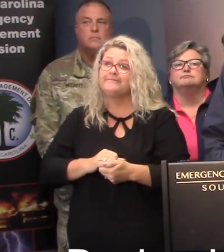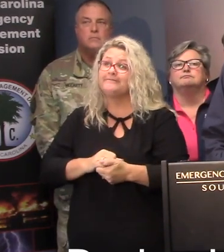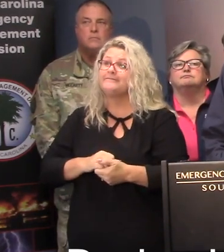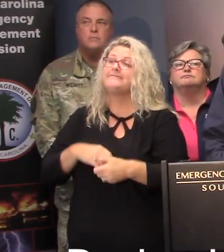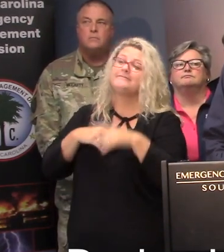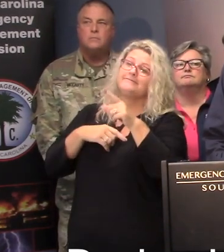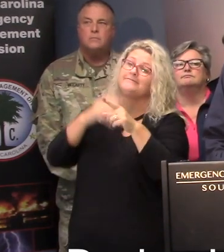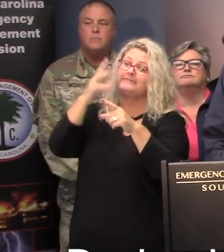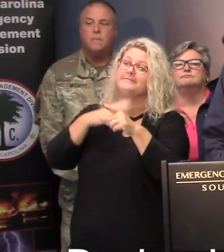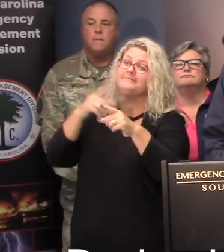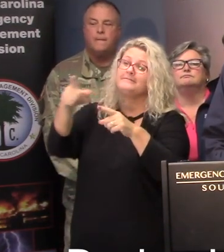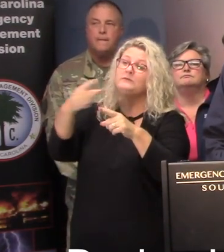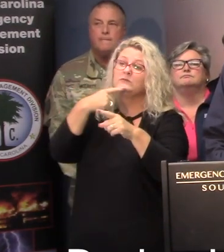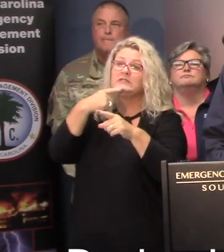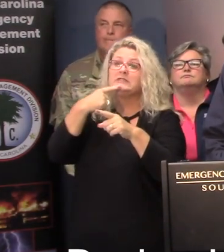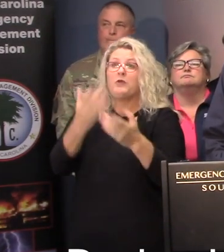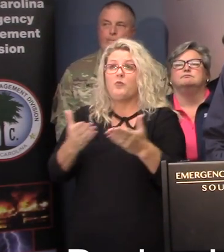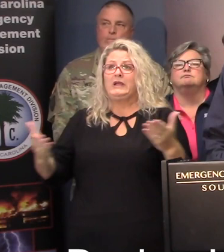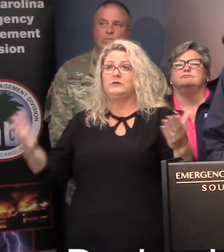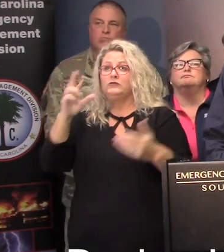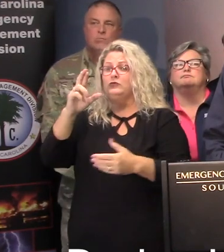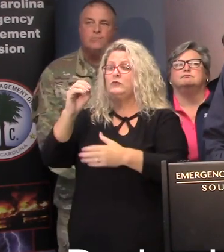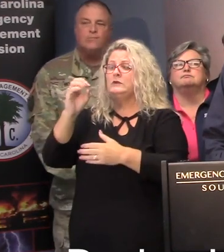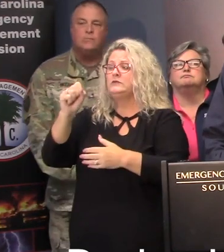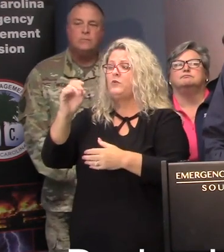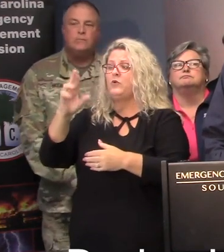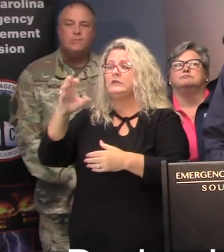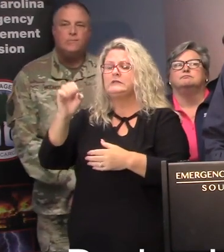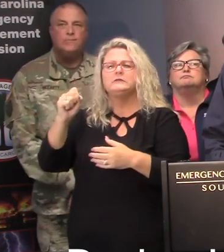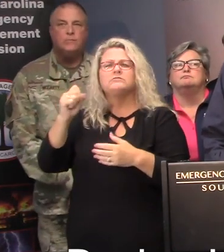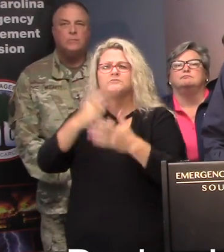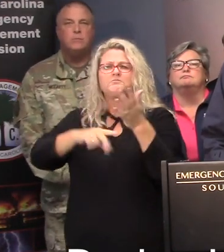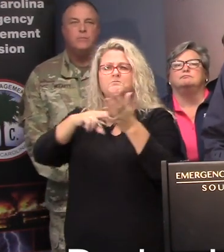Governor, when you said resources have been activated and mobilized, can you elaborate on that? Is that National Guard